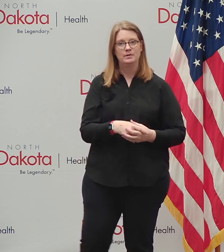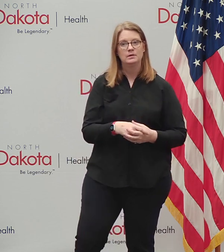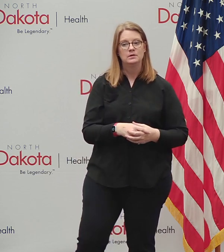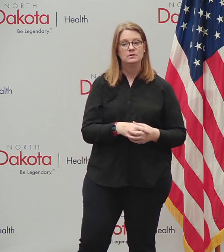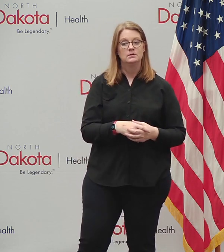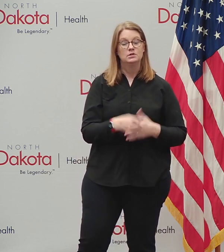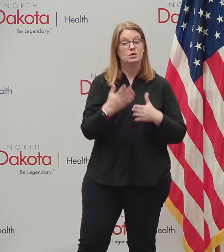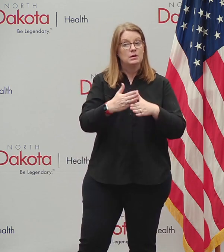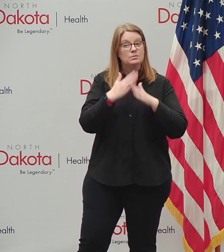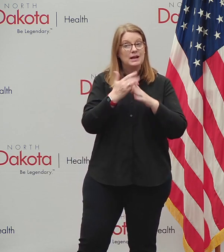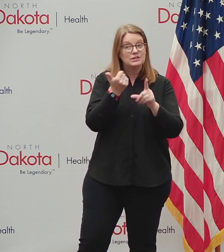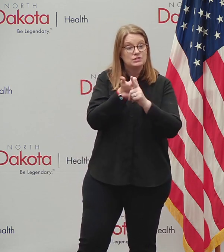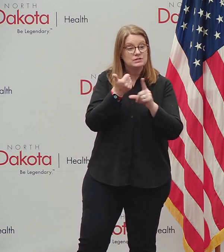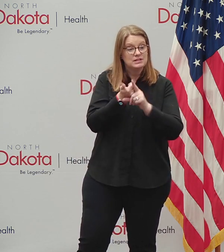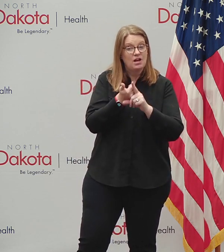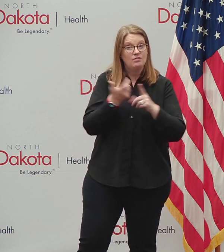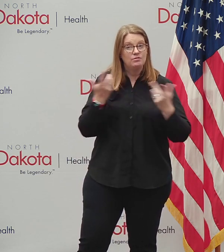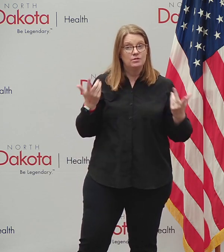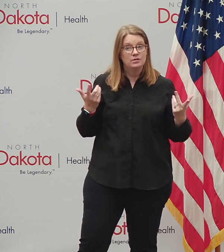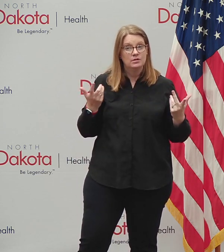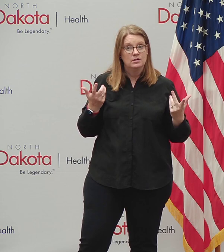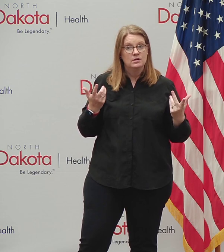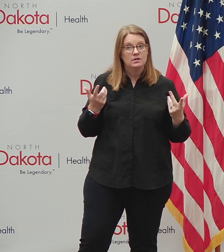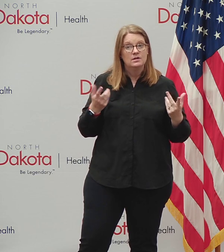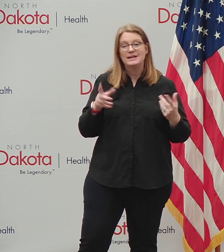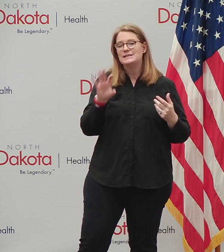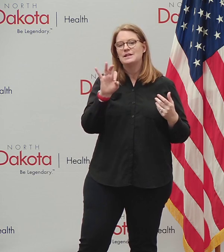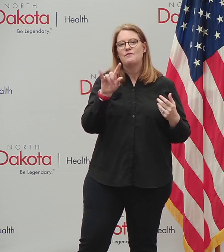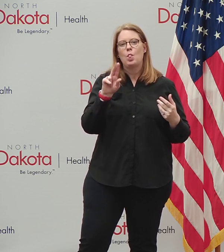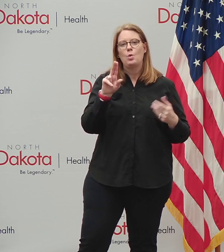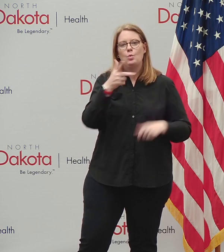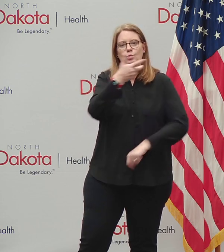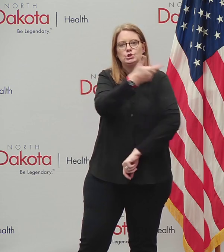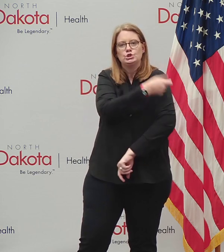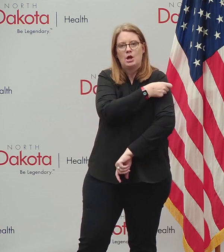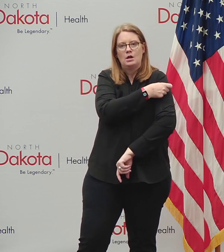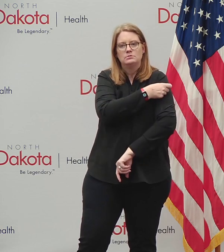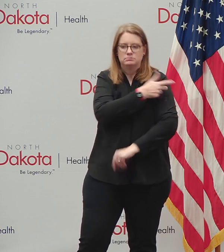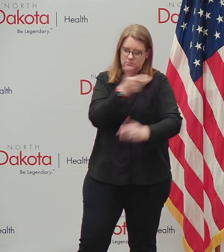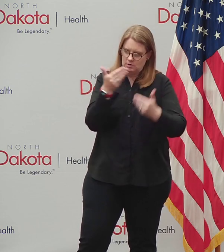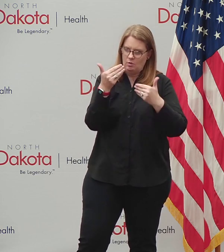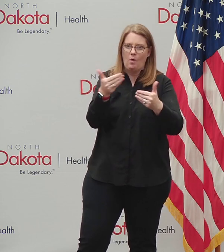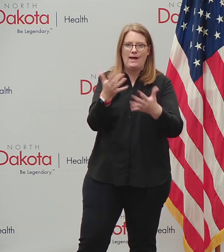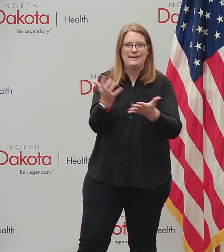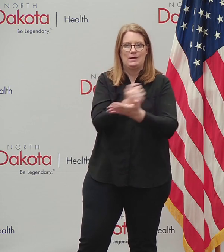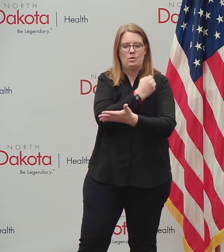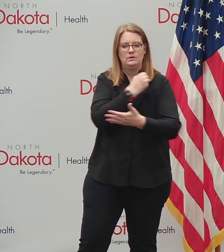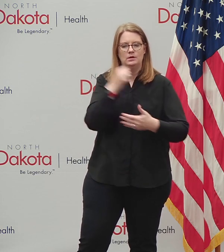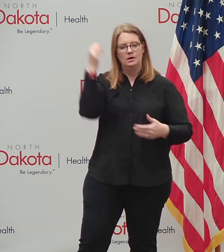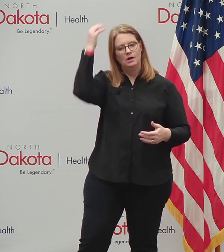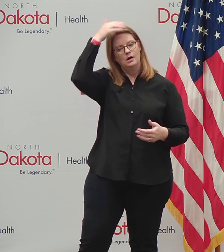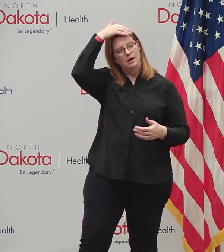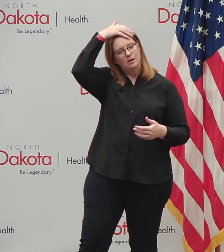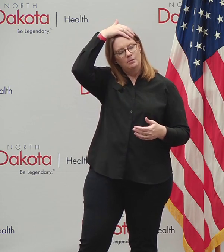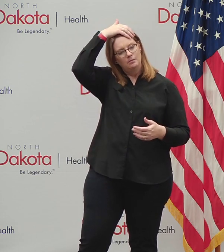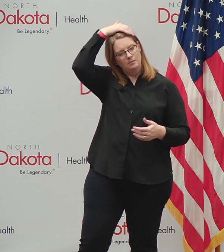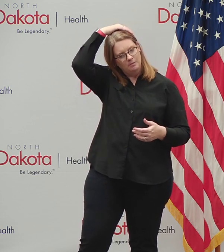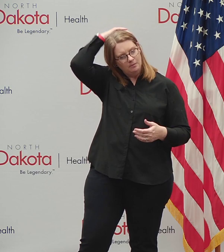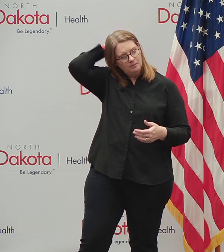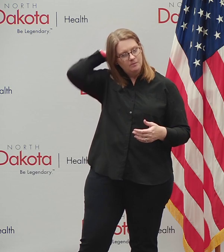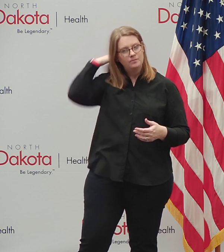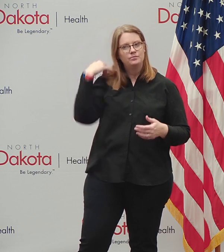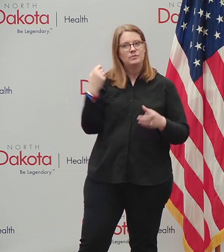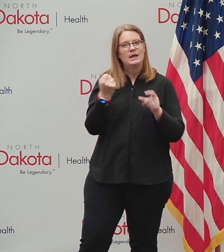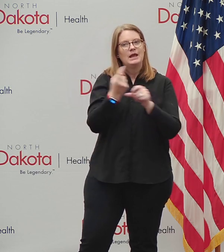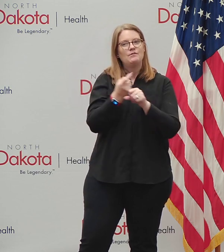protecting yourself and others, in addition to everything else, is getting your flu shot. And we, again, every year we've